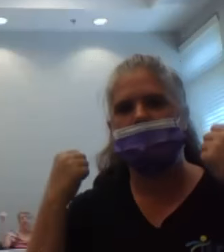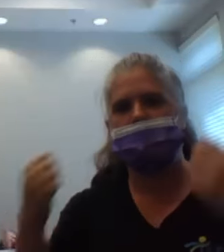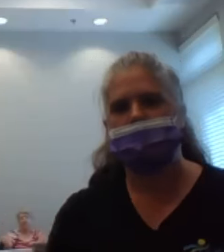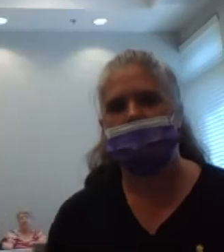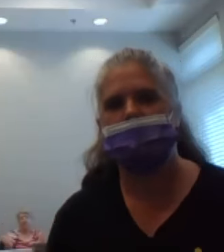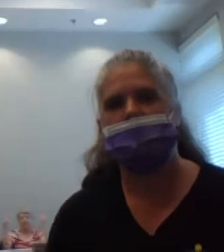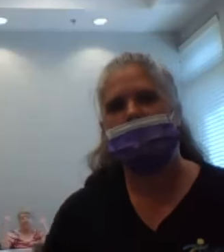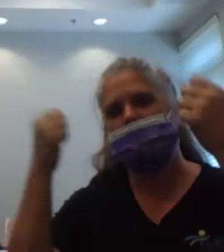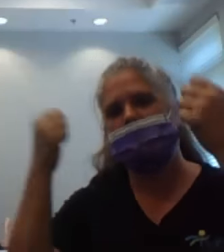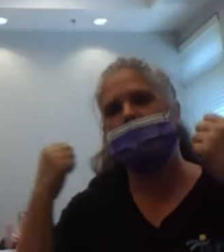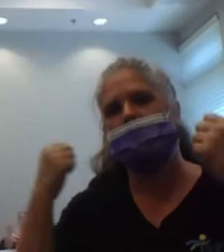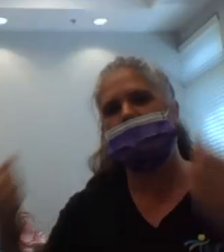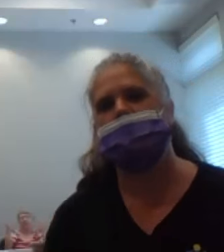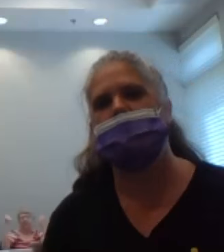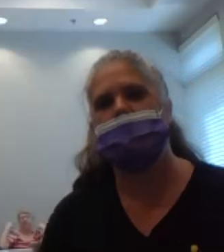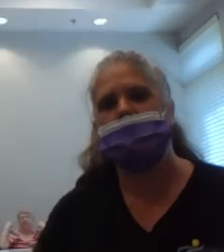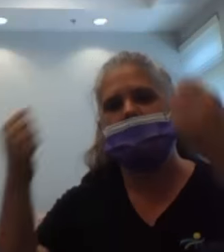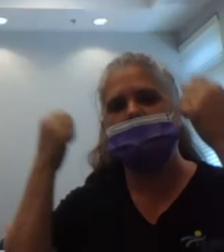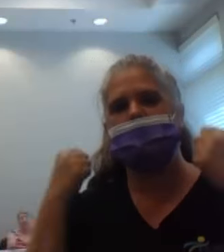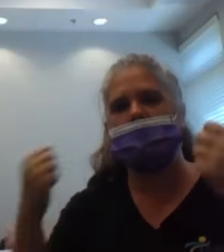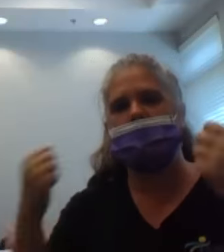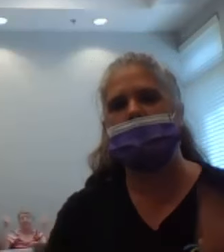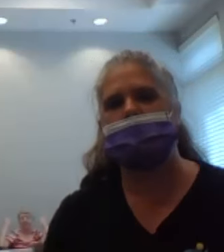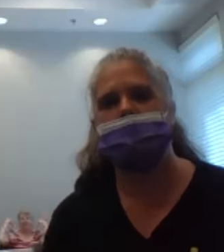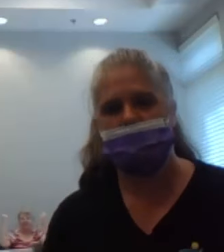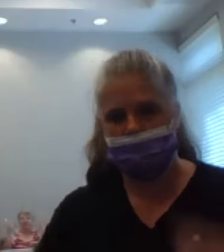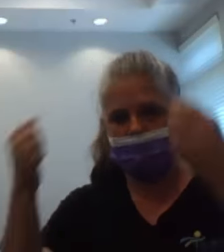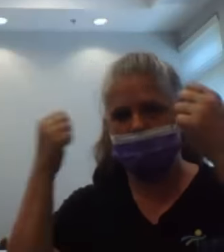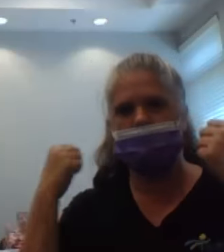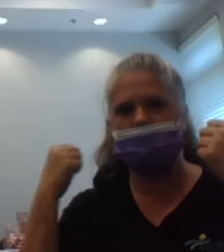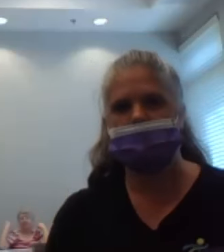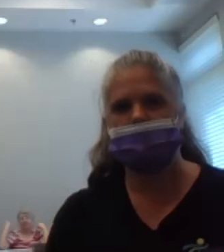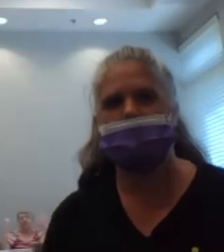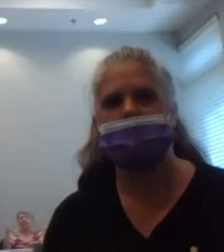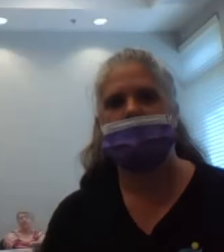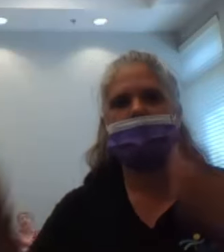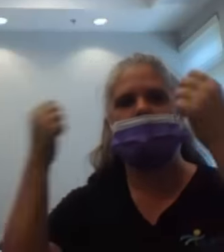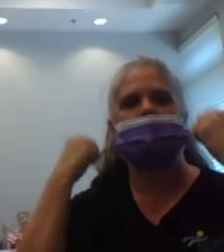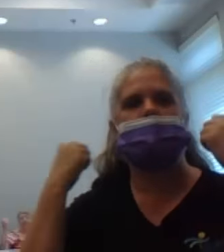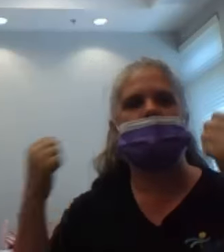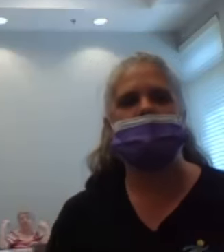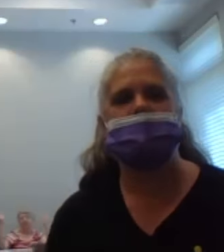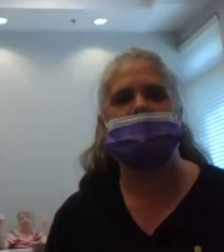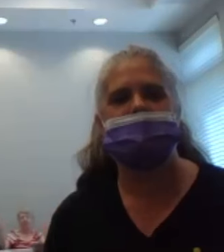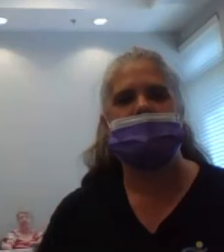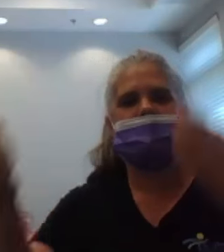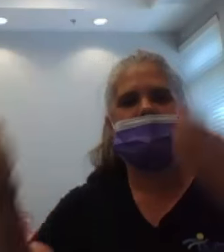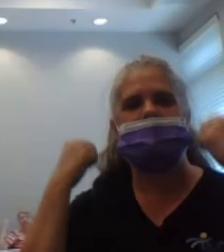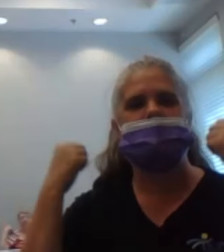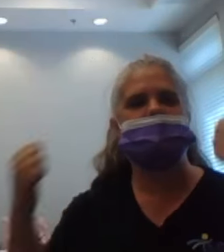11, 12, 13, 14, 15,